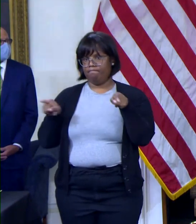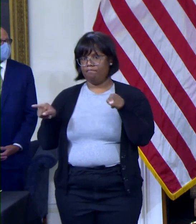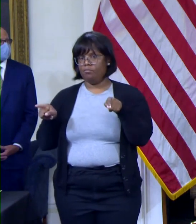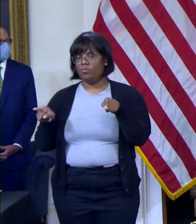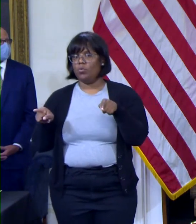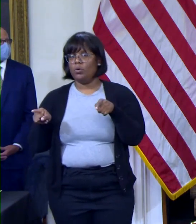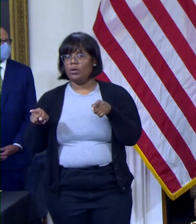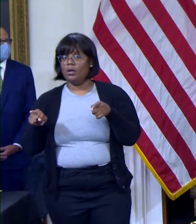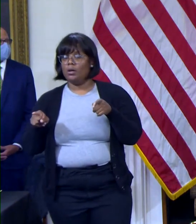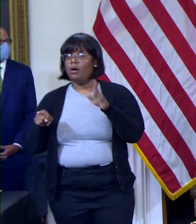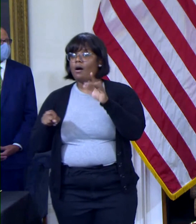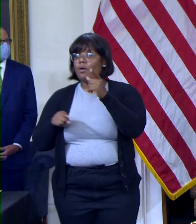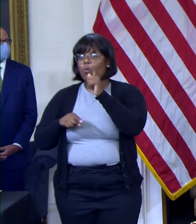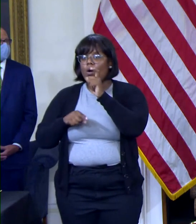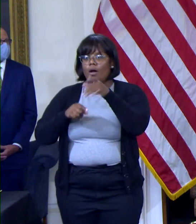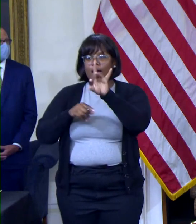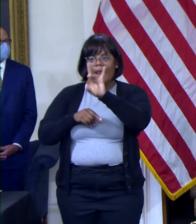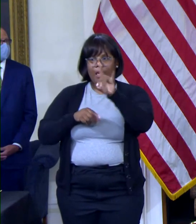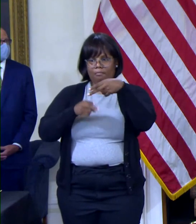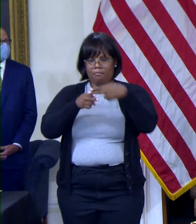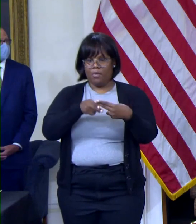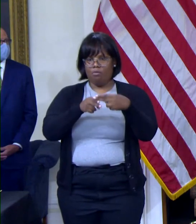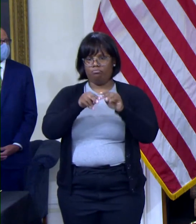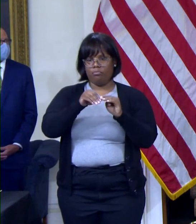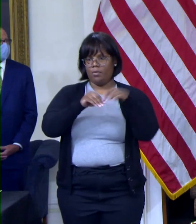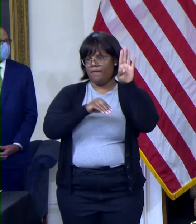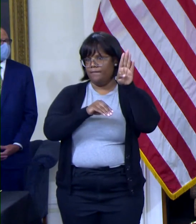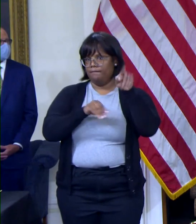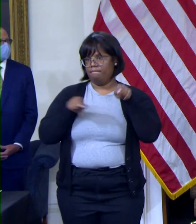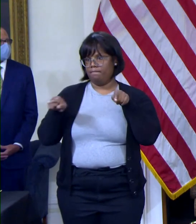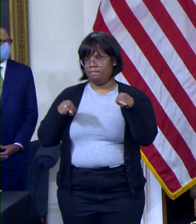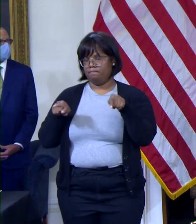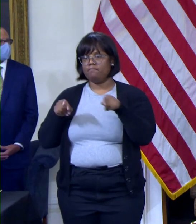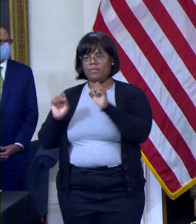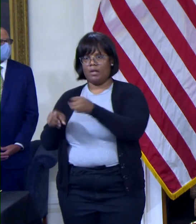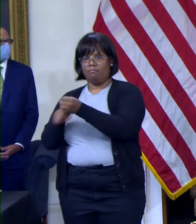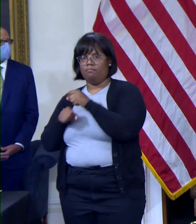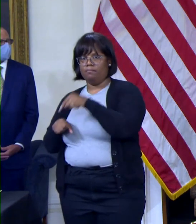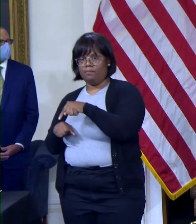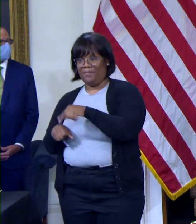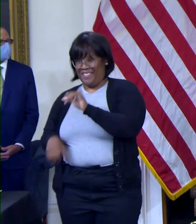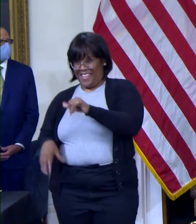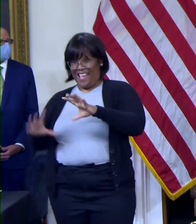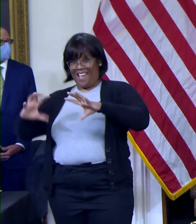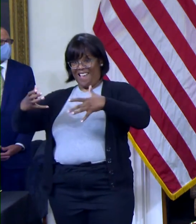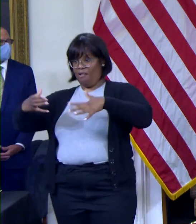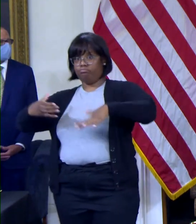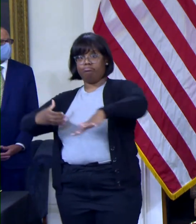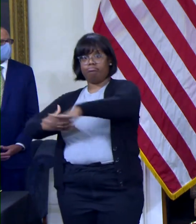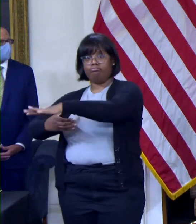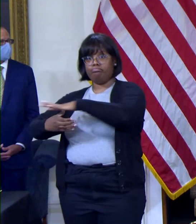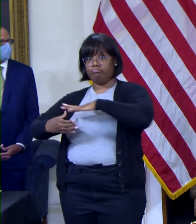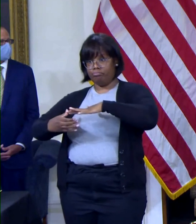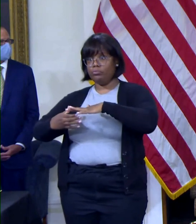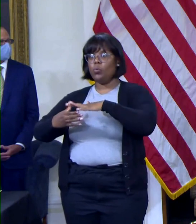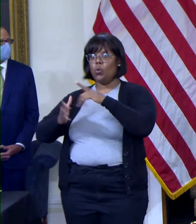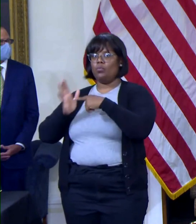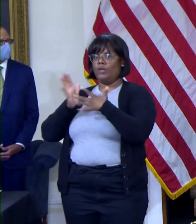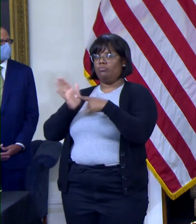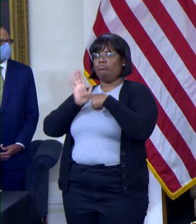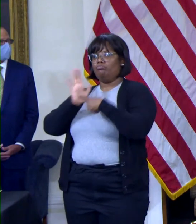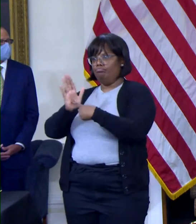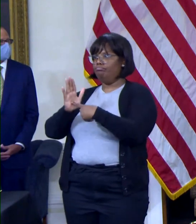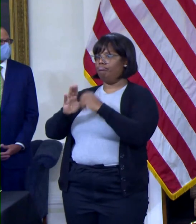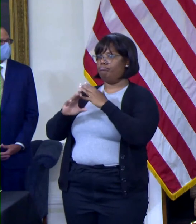for post-exposure prevention for COVID, against COVID, in individuals who are at high risk for progression to